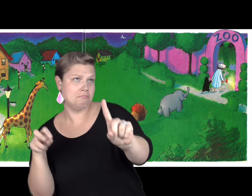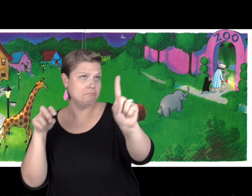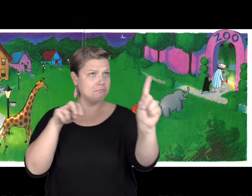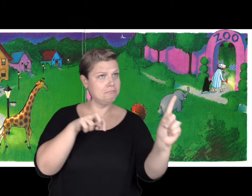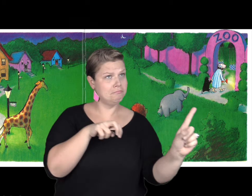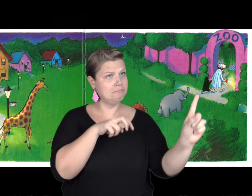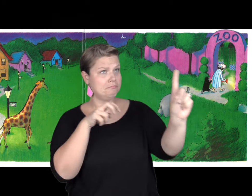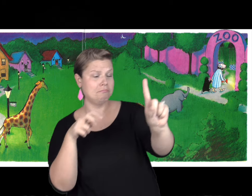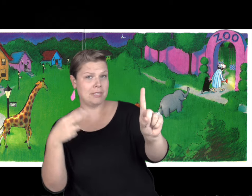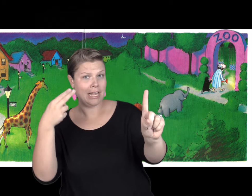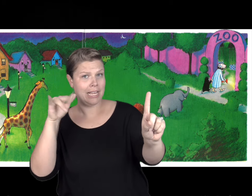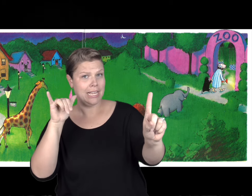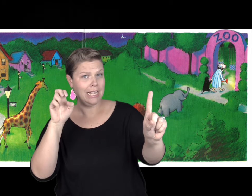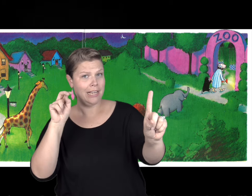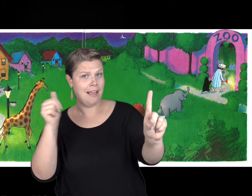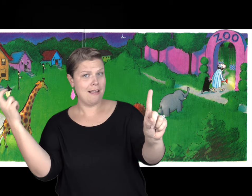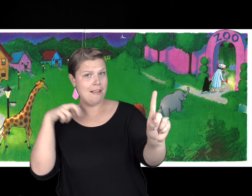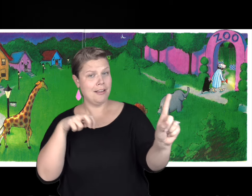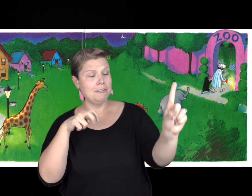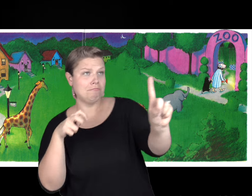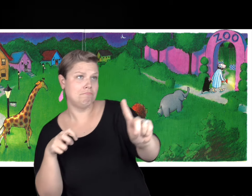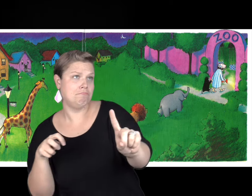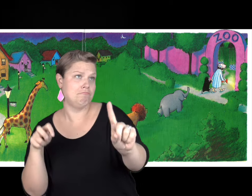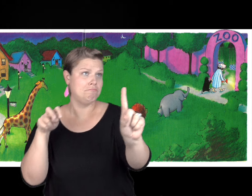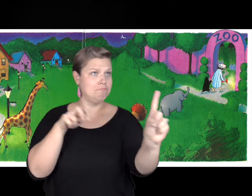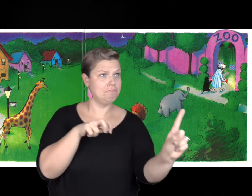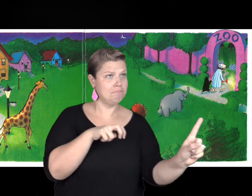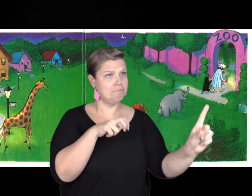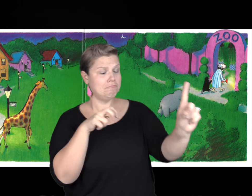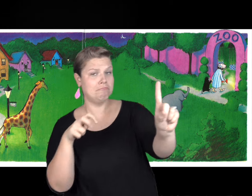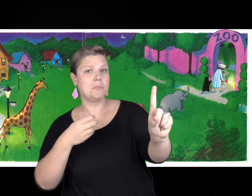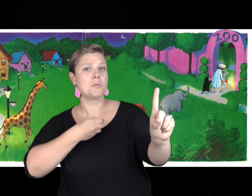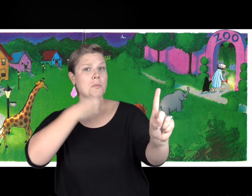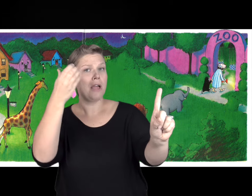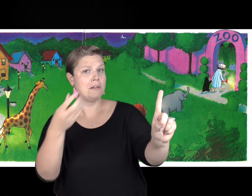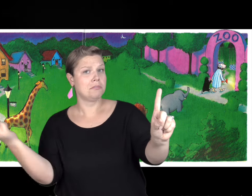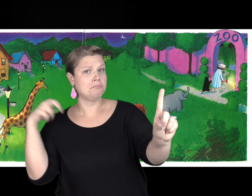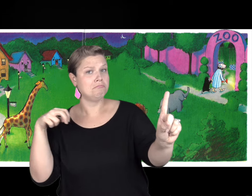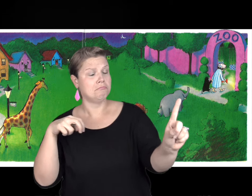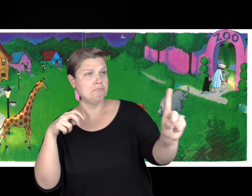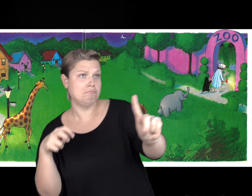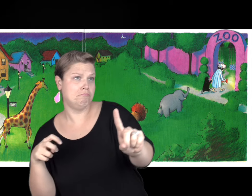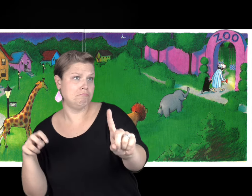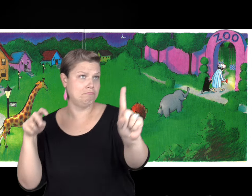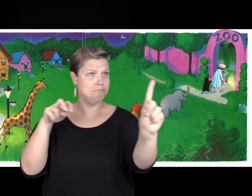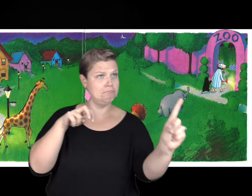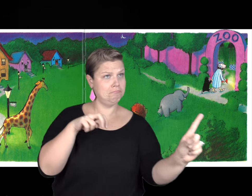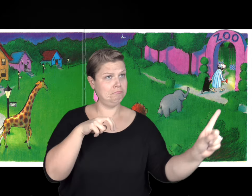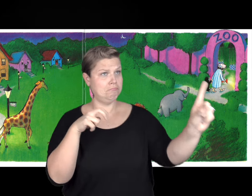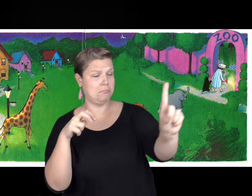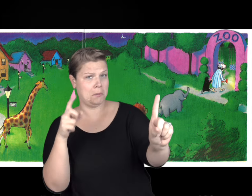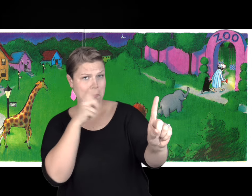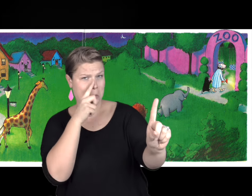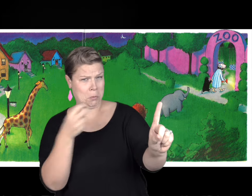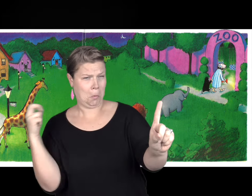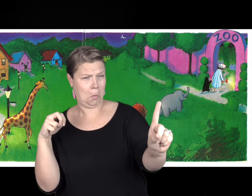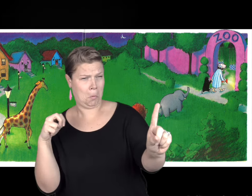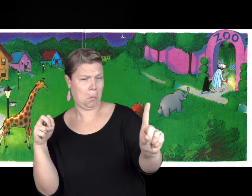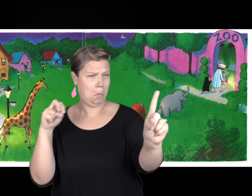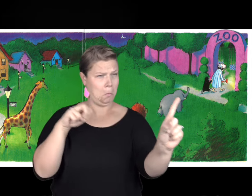the hyena the giraffe the